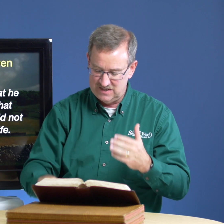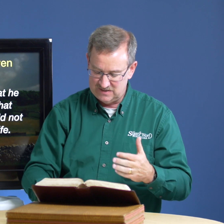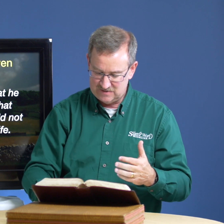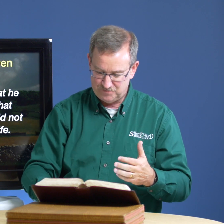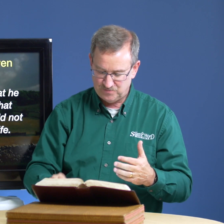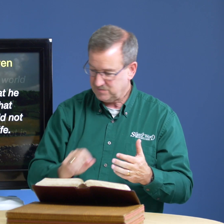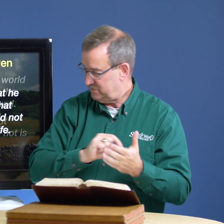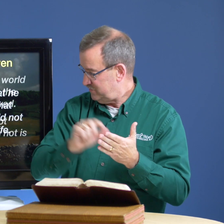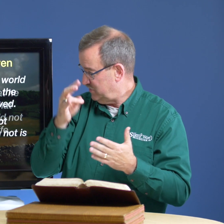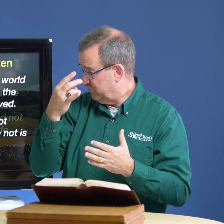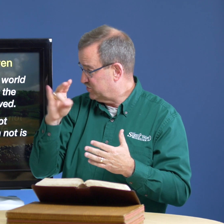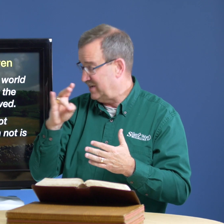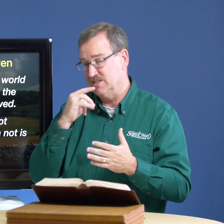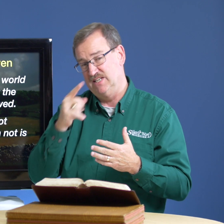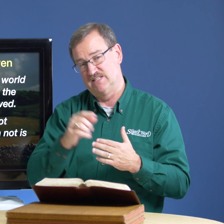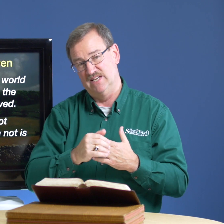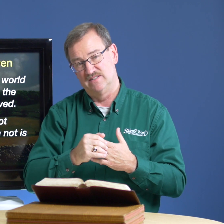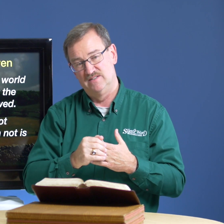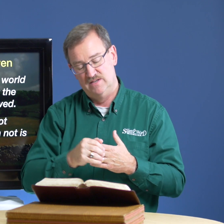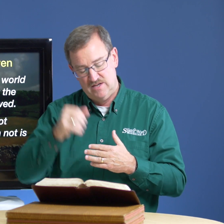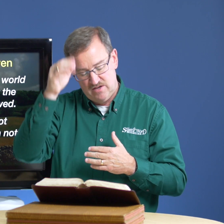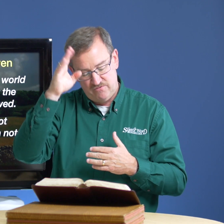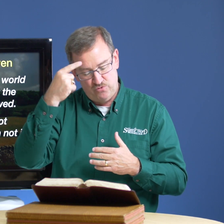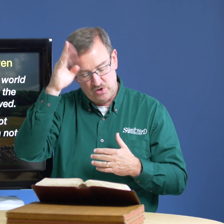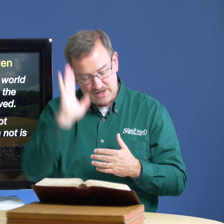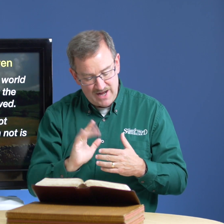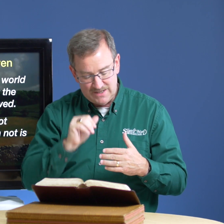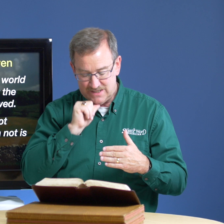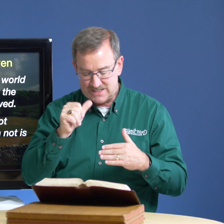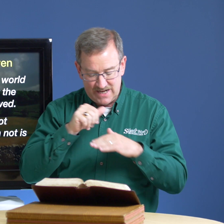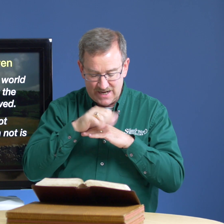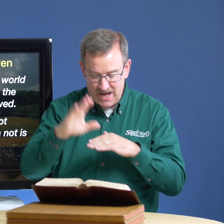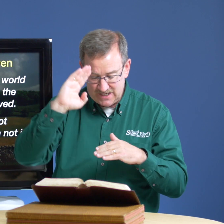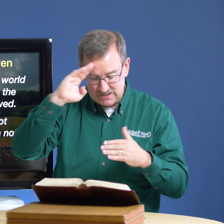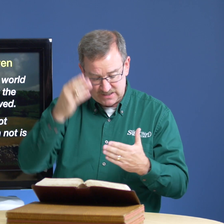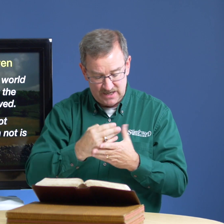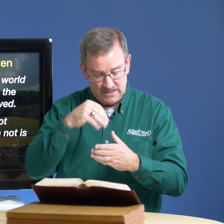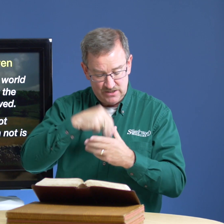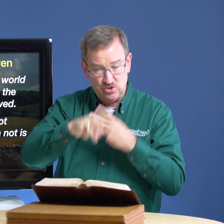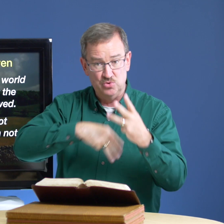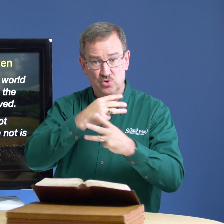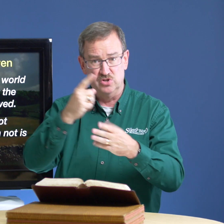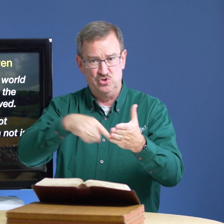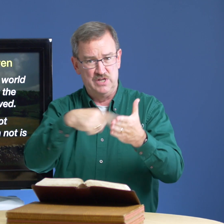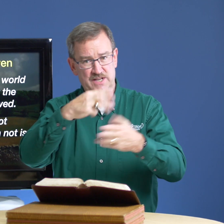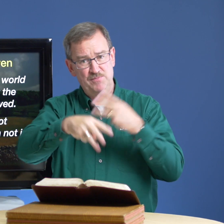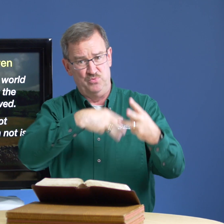this verse 17 says for god sent not his son into the world to condemn the